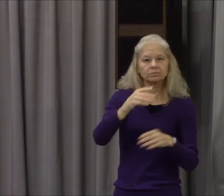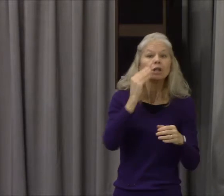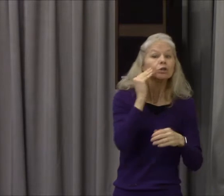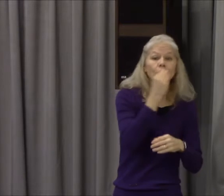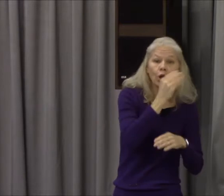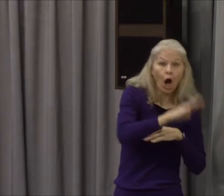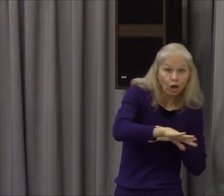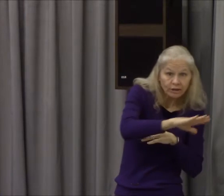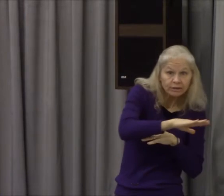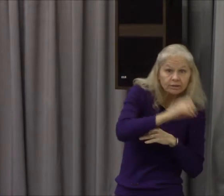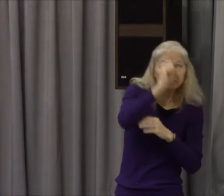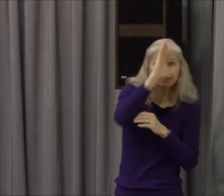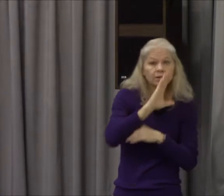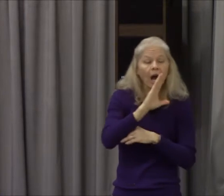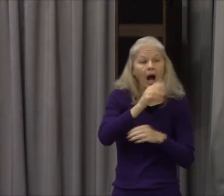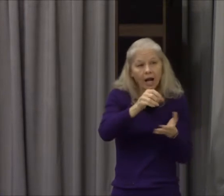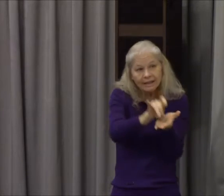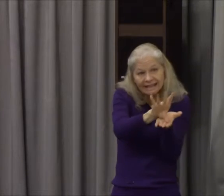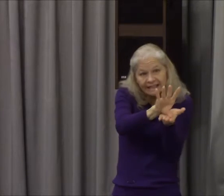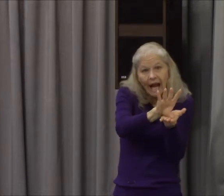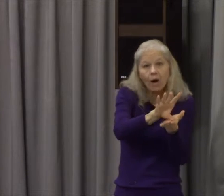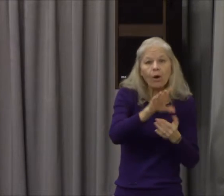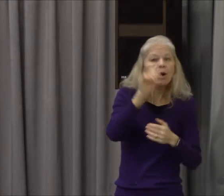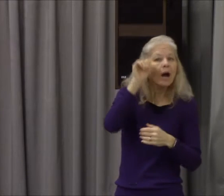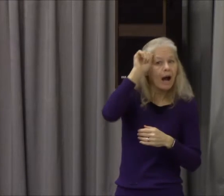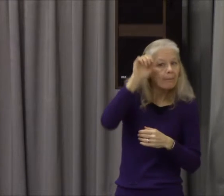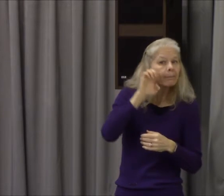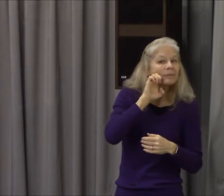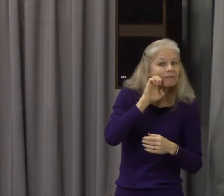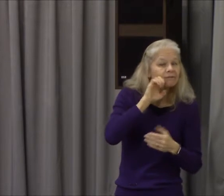God came to that up in the garden and showed us the sting of sin in that meeting there